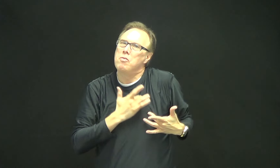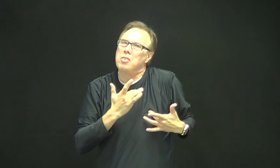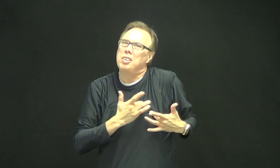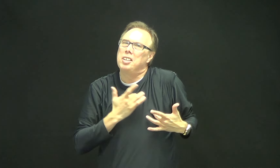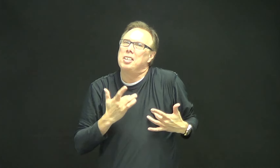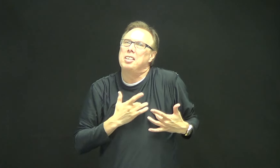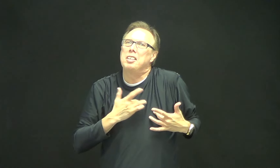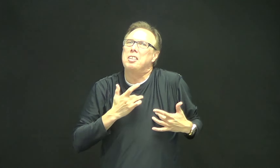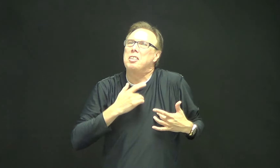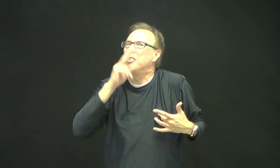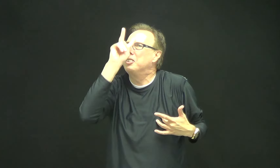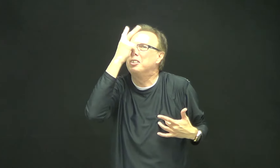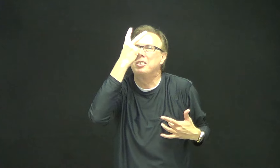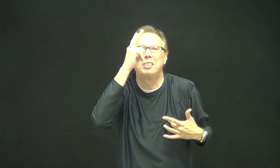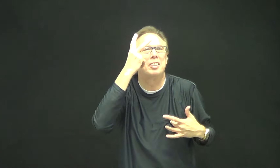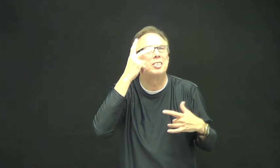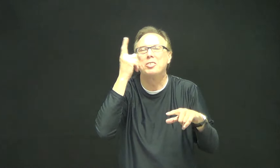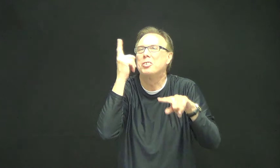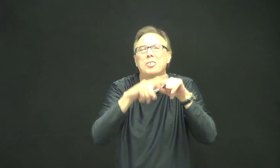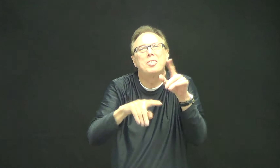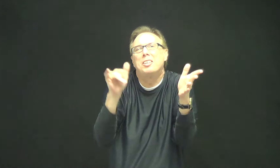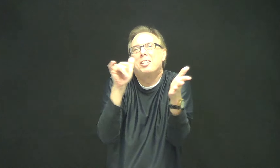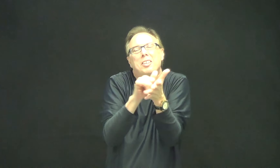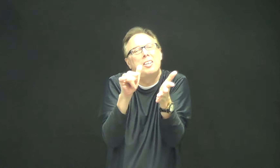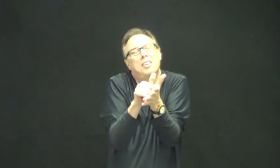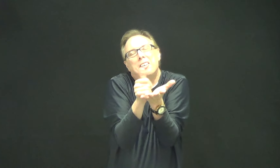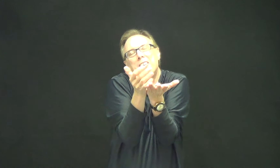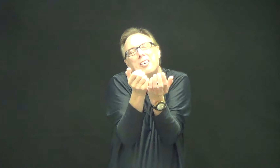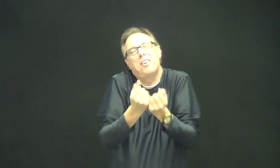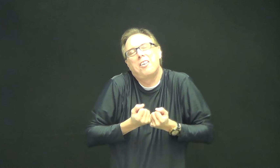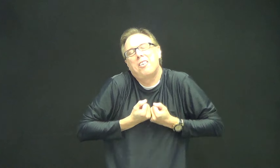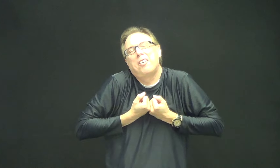language of the heart.